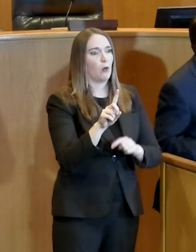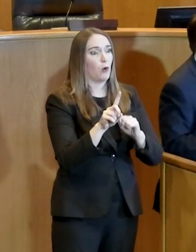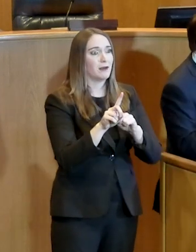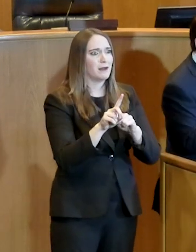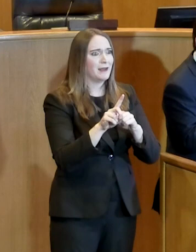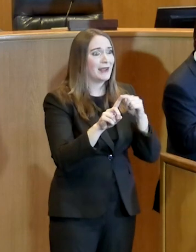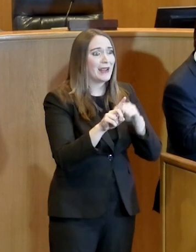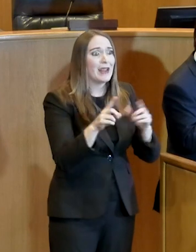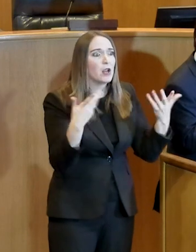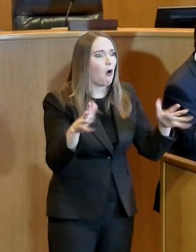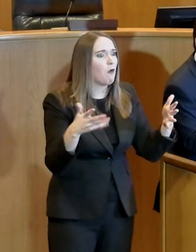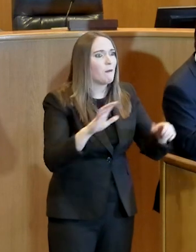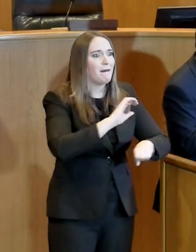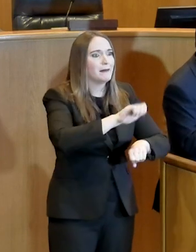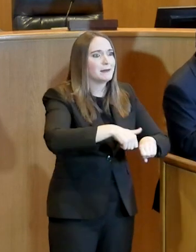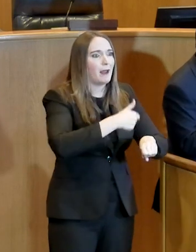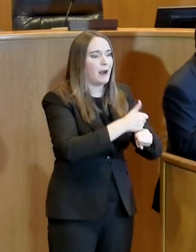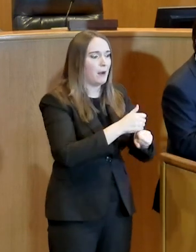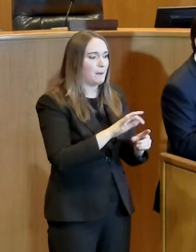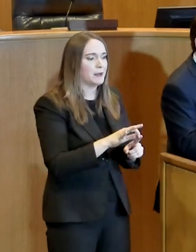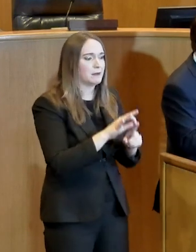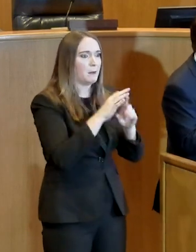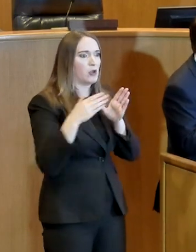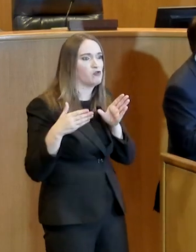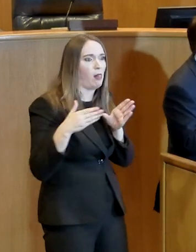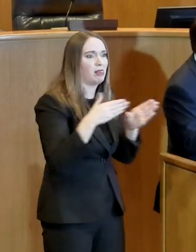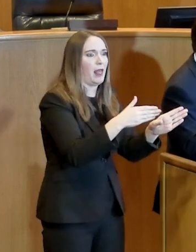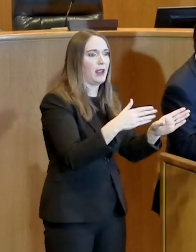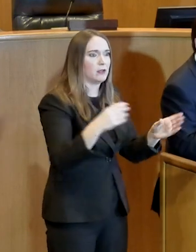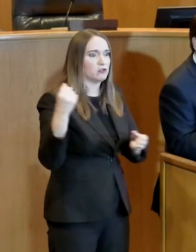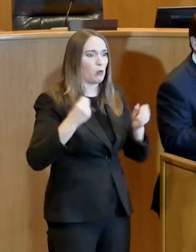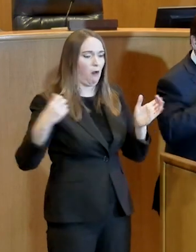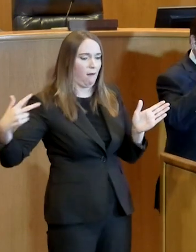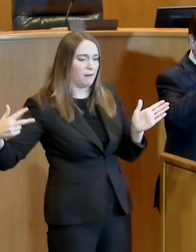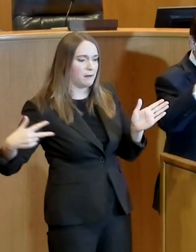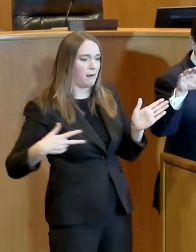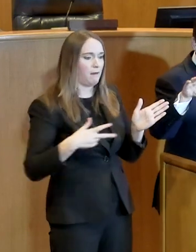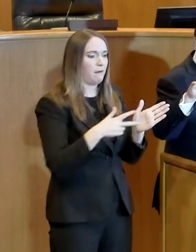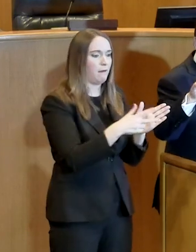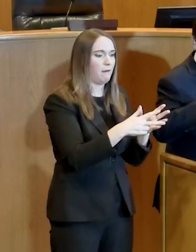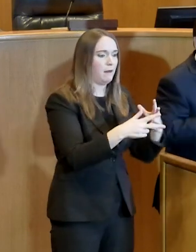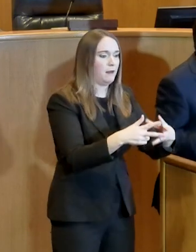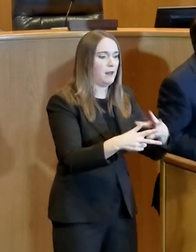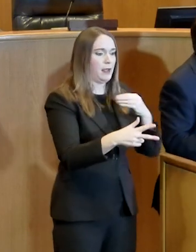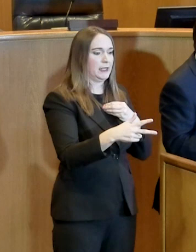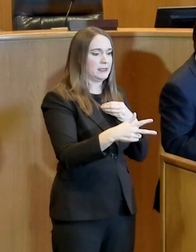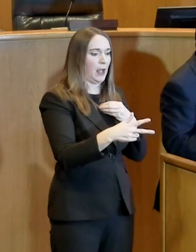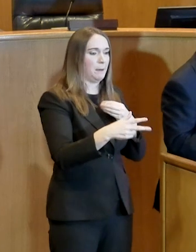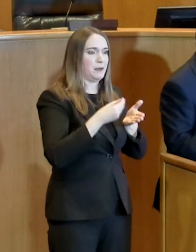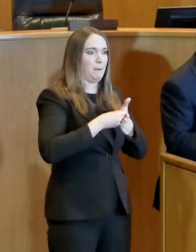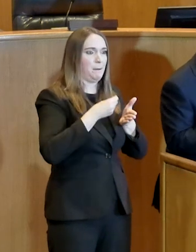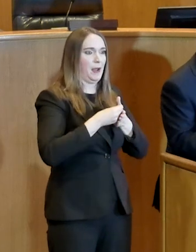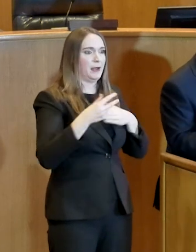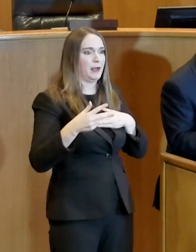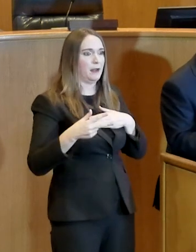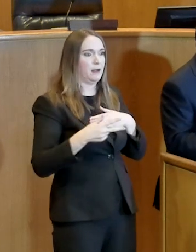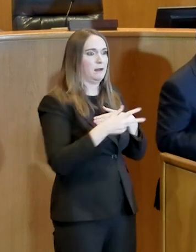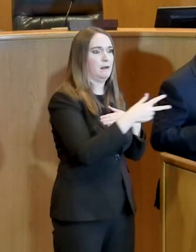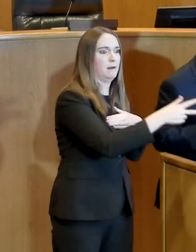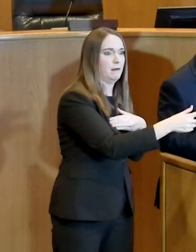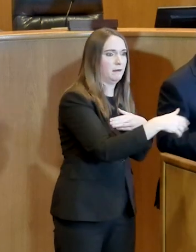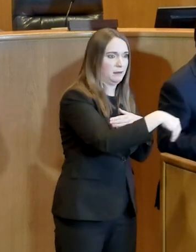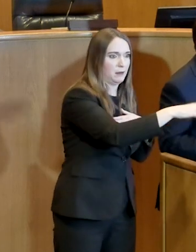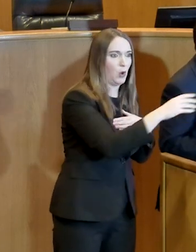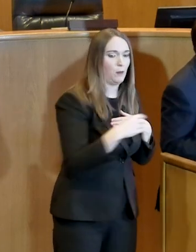and then he had a booth set up so he could take the money, covered porch, so he could go out, deliver